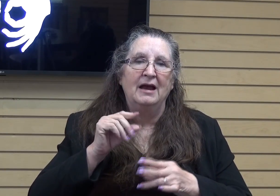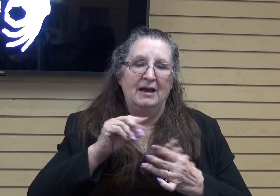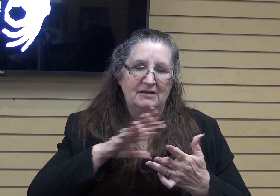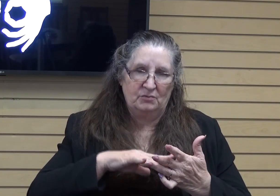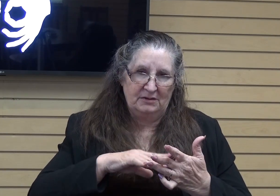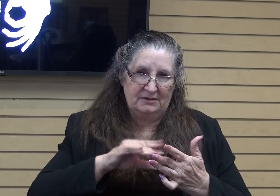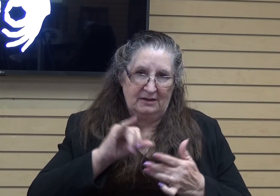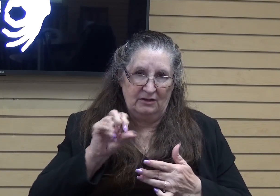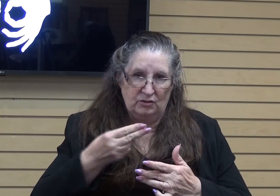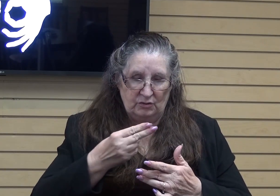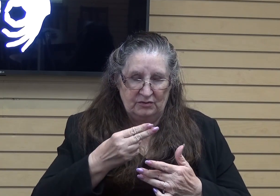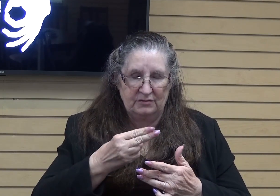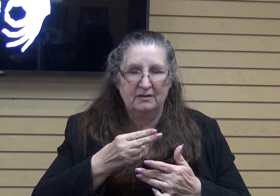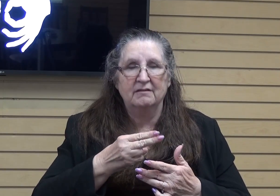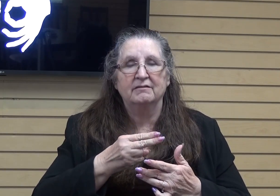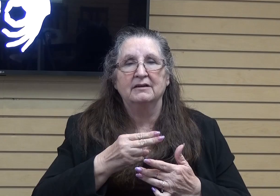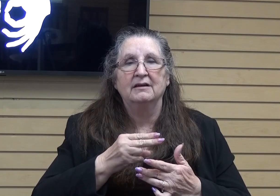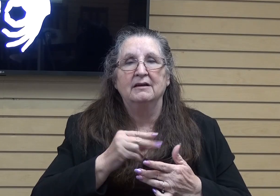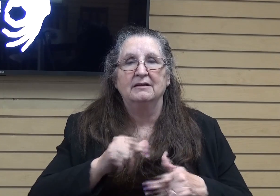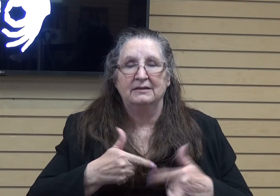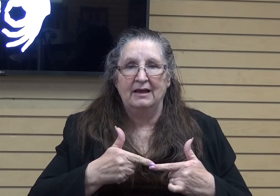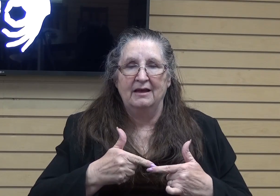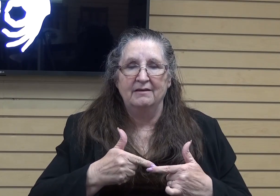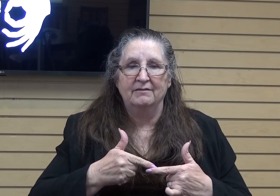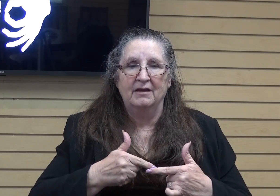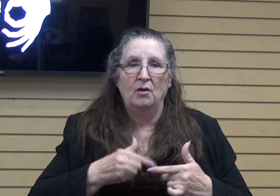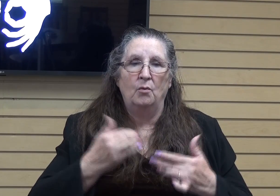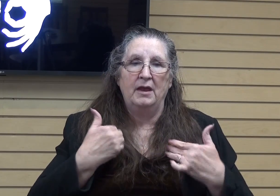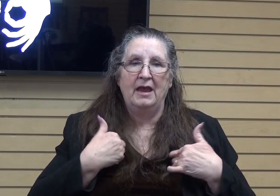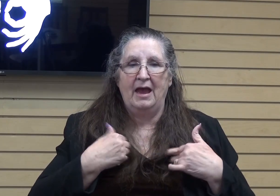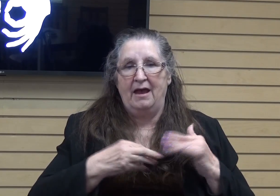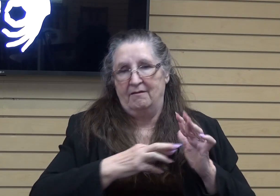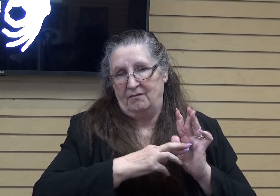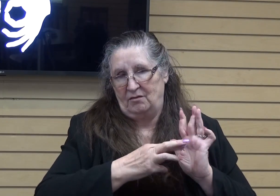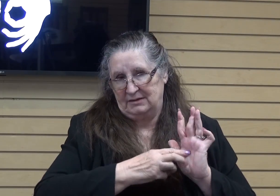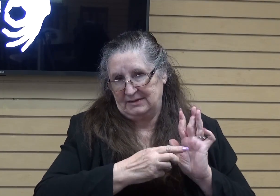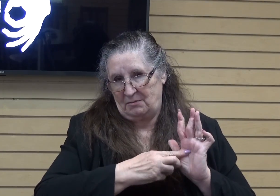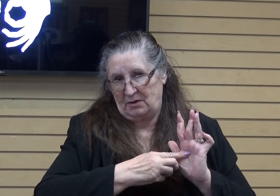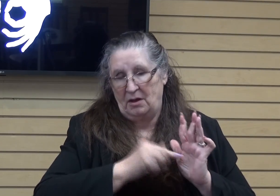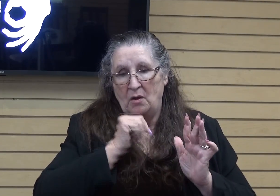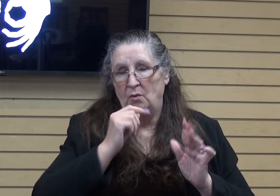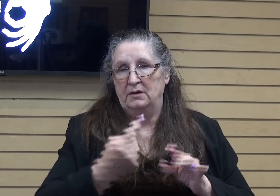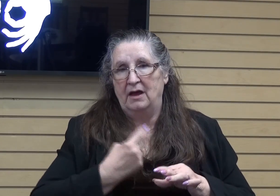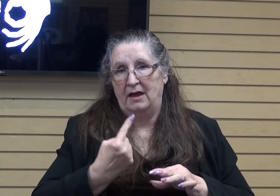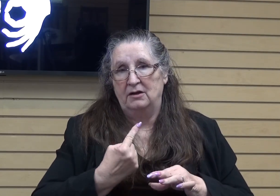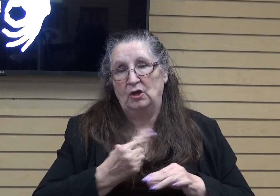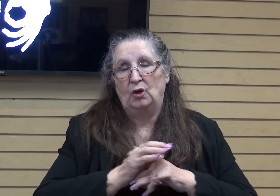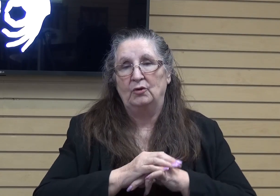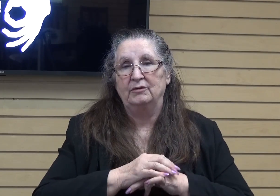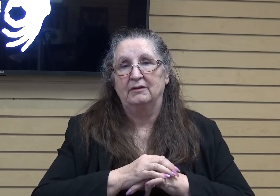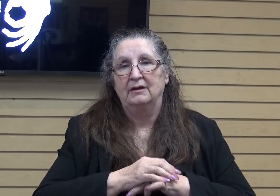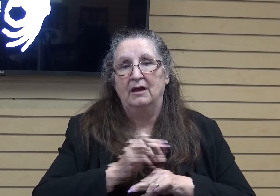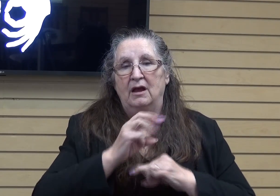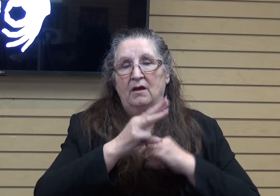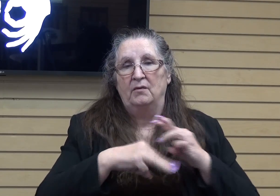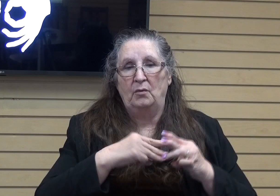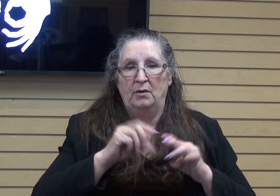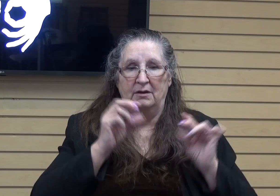and Sunday mornings, we just have some reference, you know, we're not alone. And so I think the, the world teaches us this false